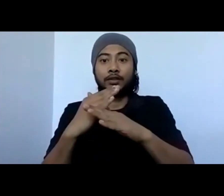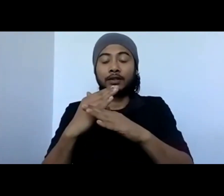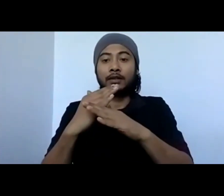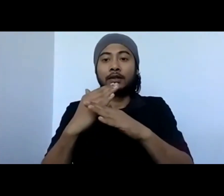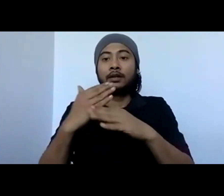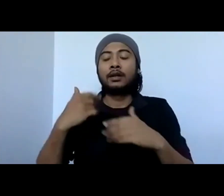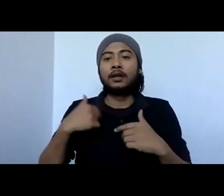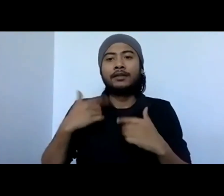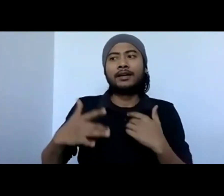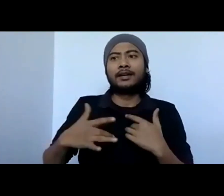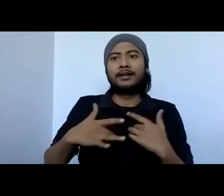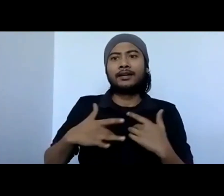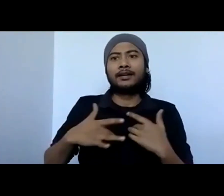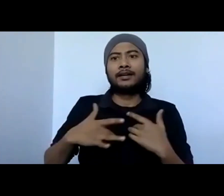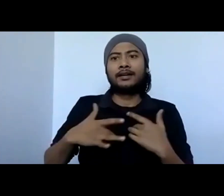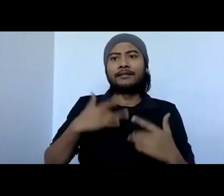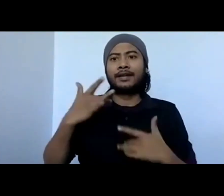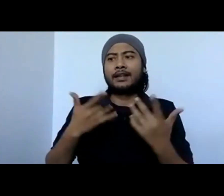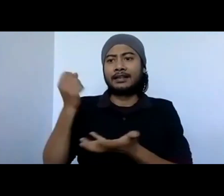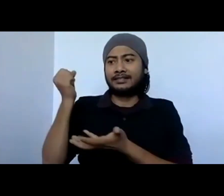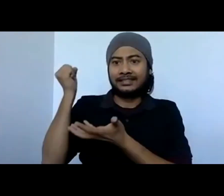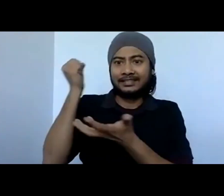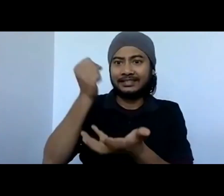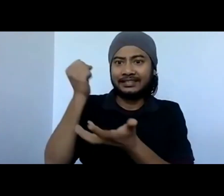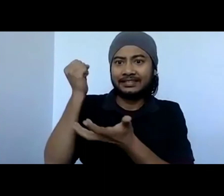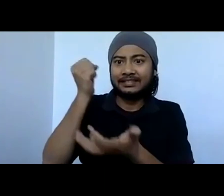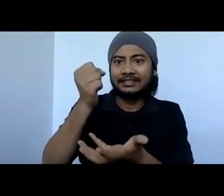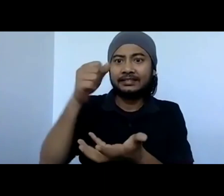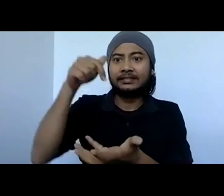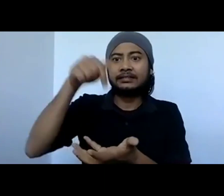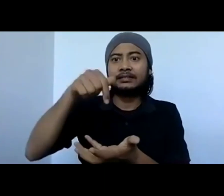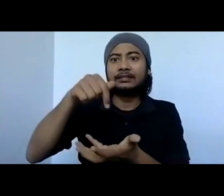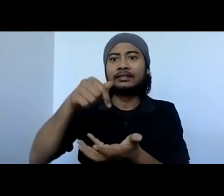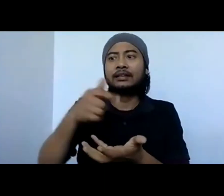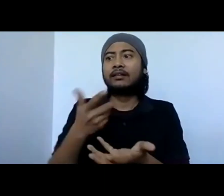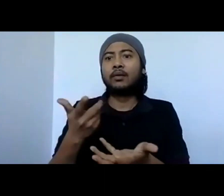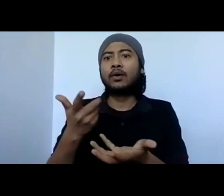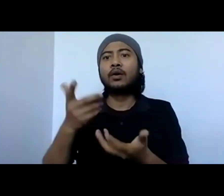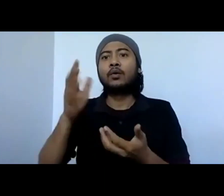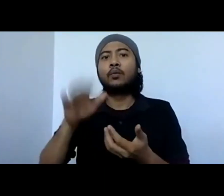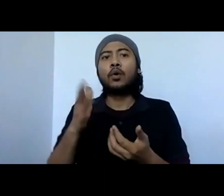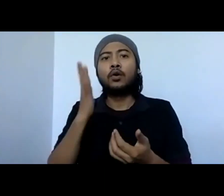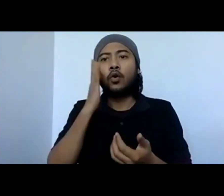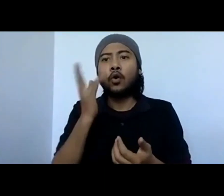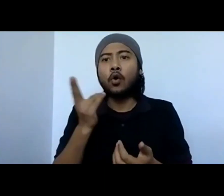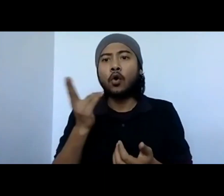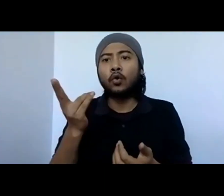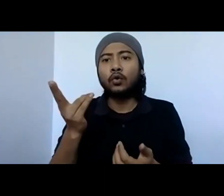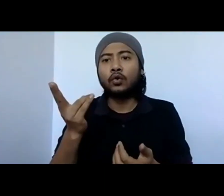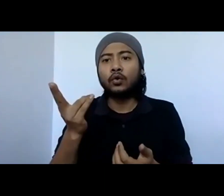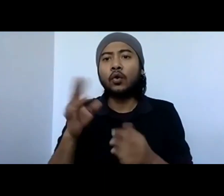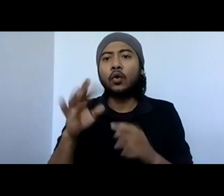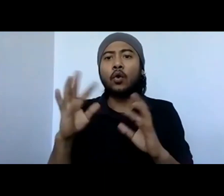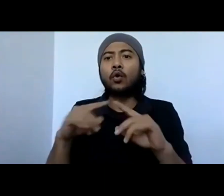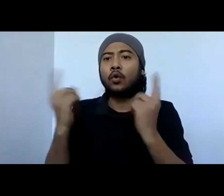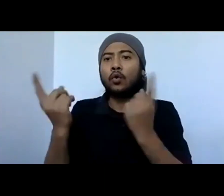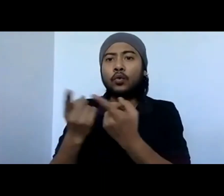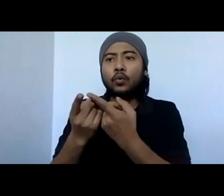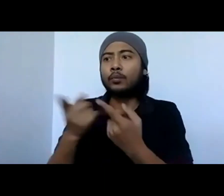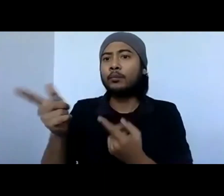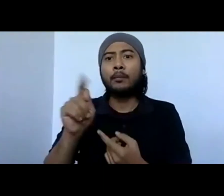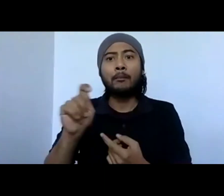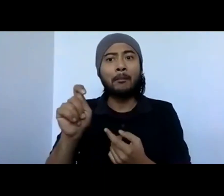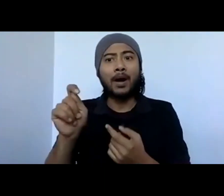us, you know, to spend money to get a rented place in a community with a toilet inside the slum is very expensive. And there would be a funding